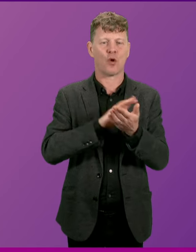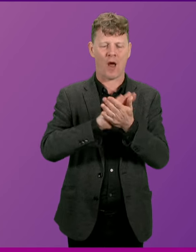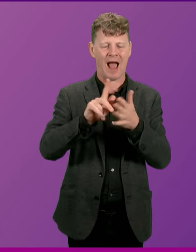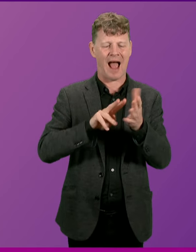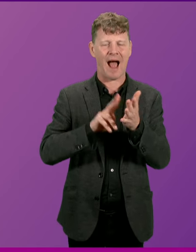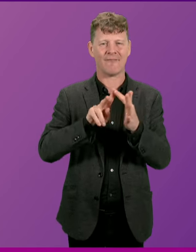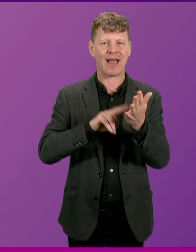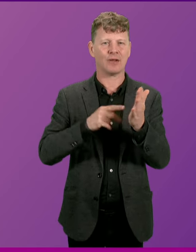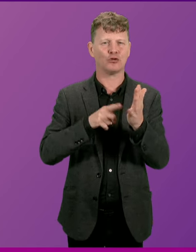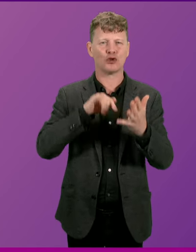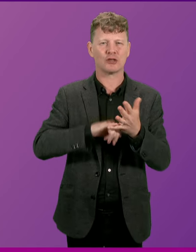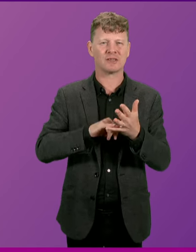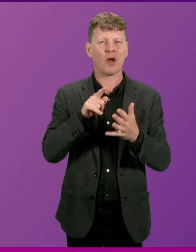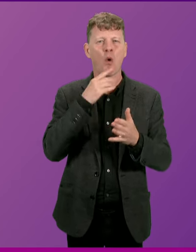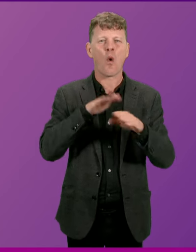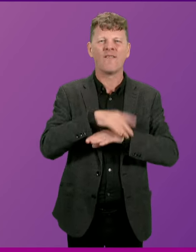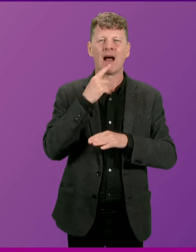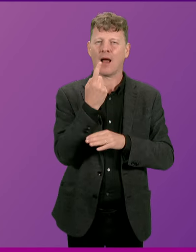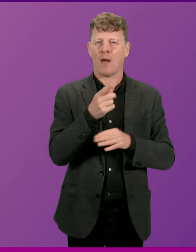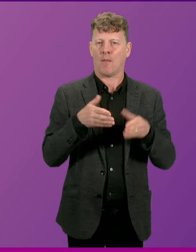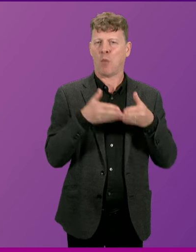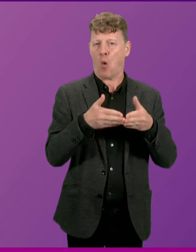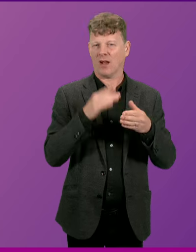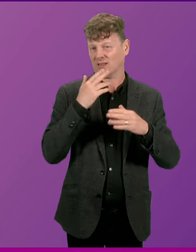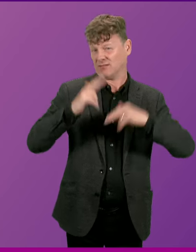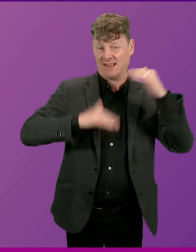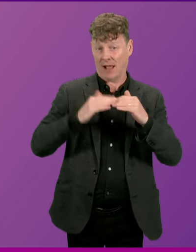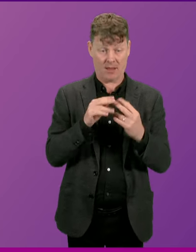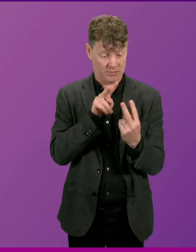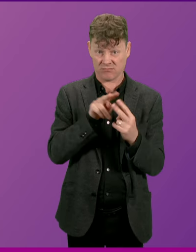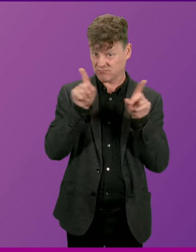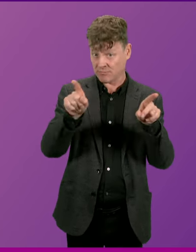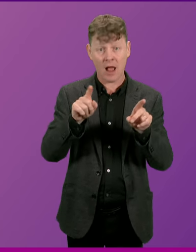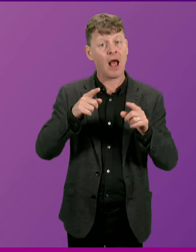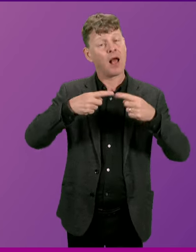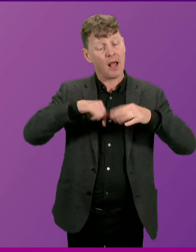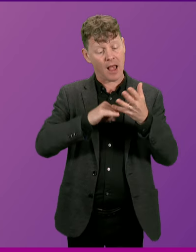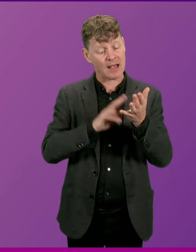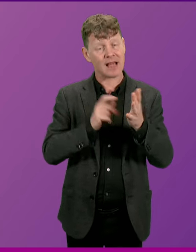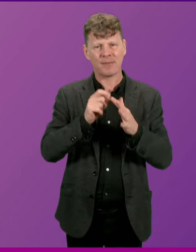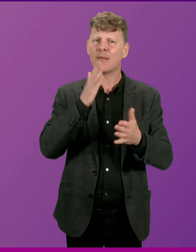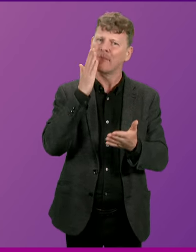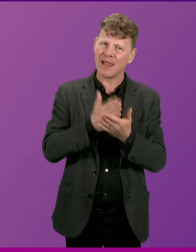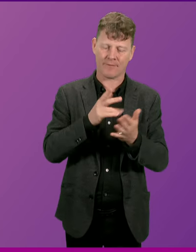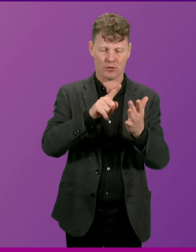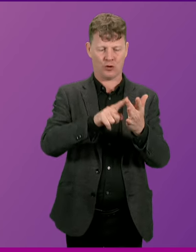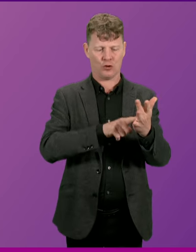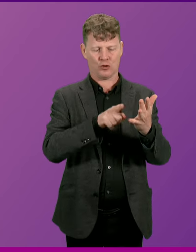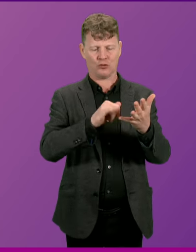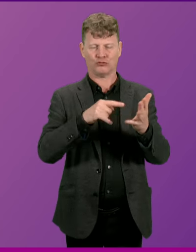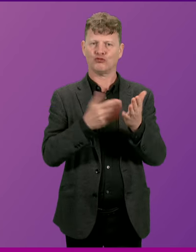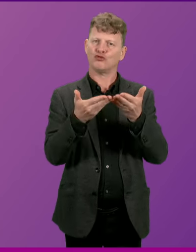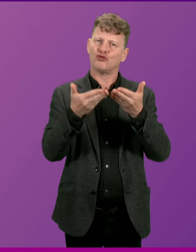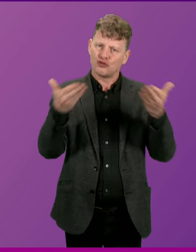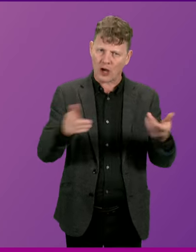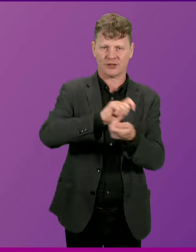in the redevelopment of Ardesir Port. That's because this government believes in a just transition. A transition that does not leave